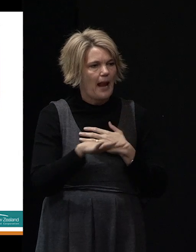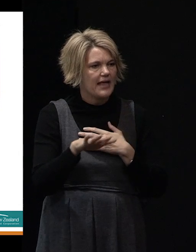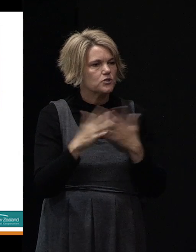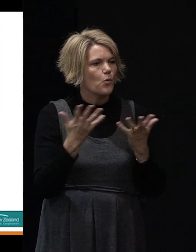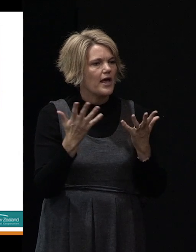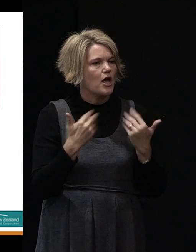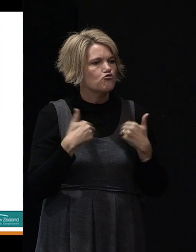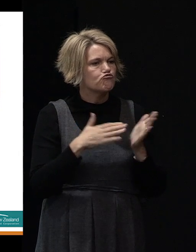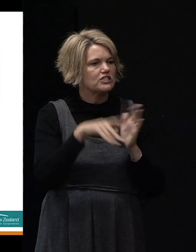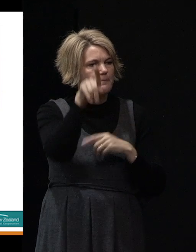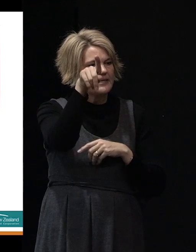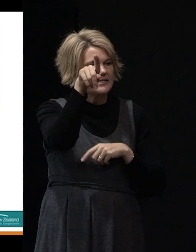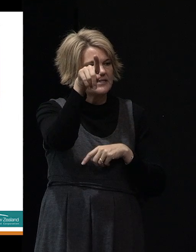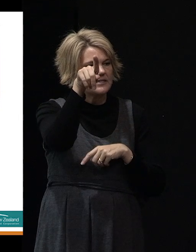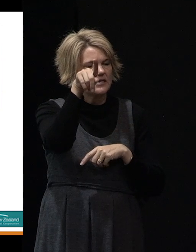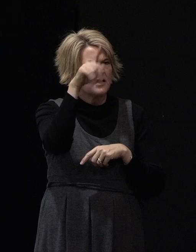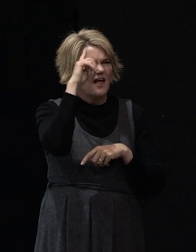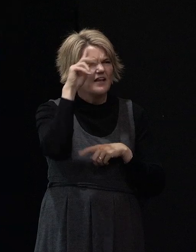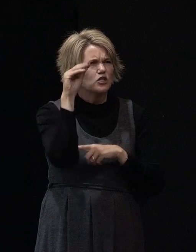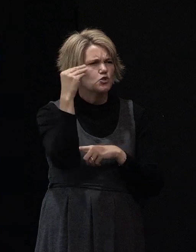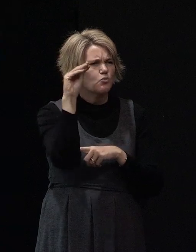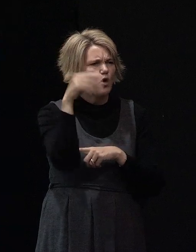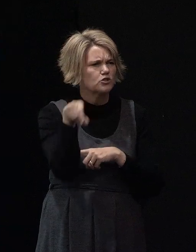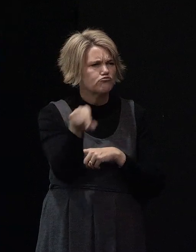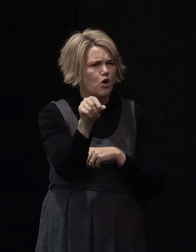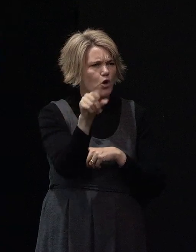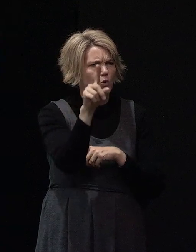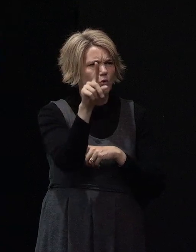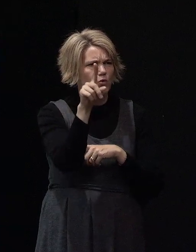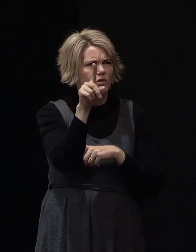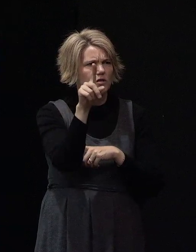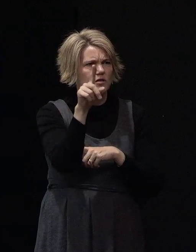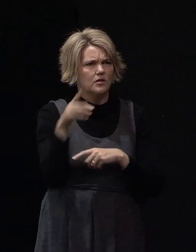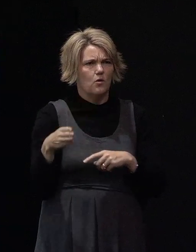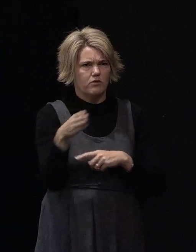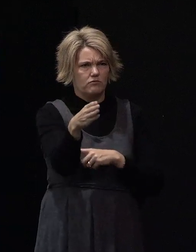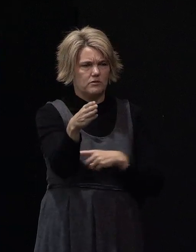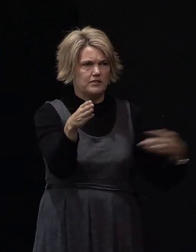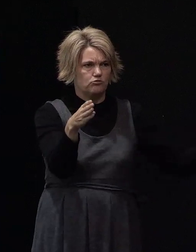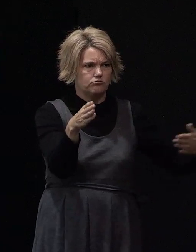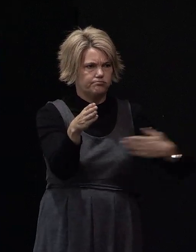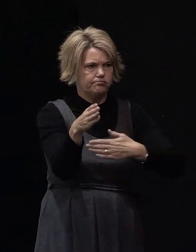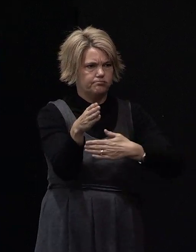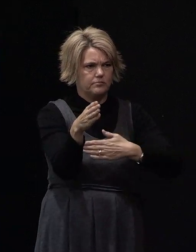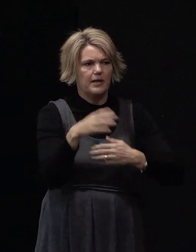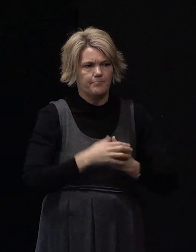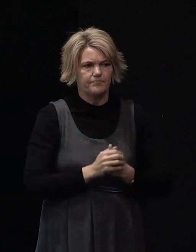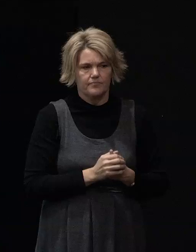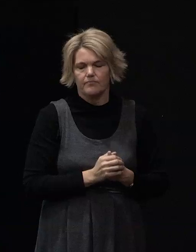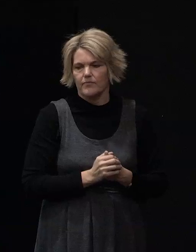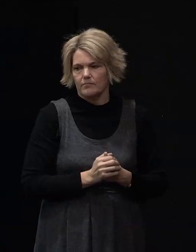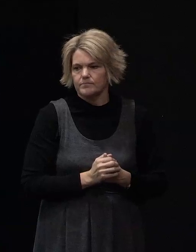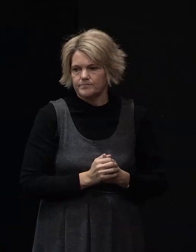There's I think it's Swan Road or Swan's Road runs one way and then Sorensen's Place comes off it at right angles.